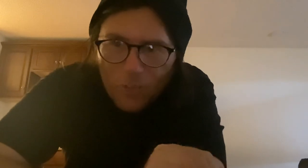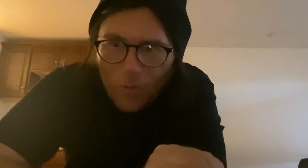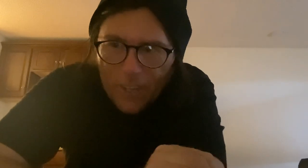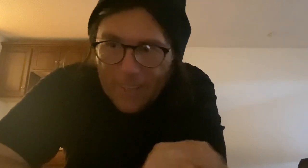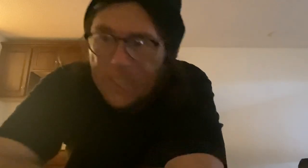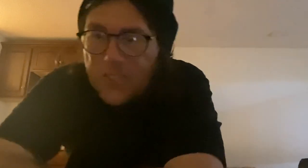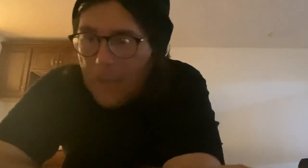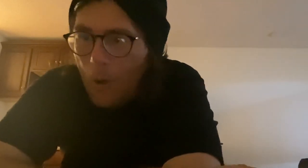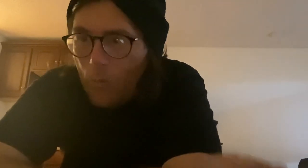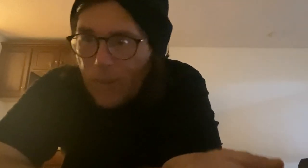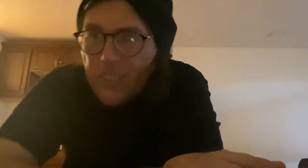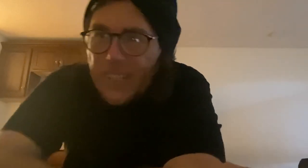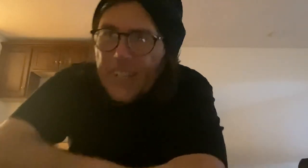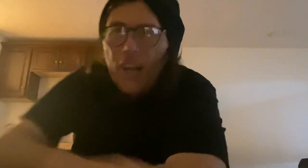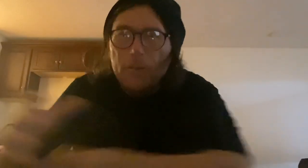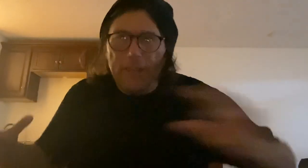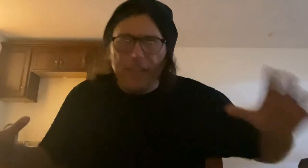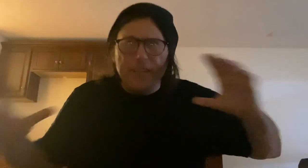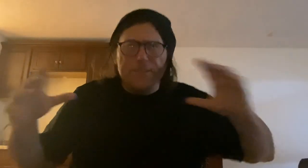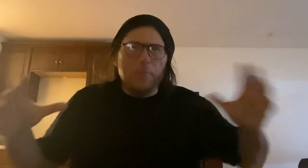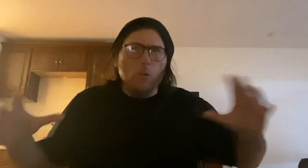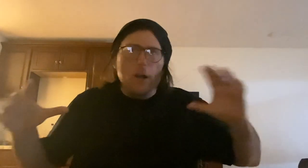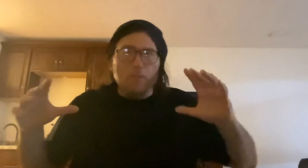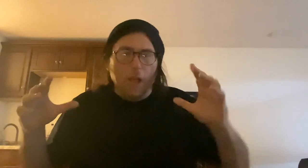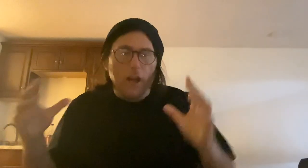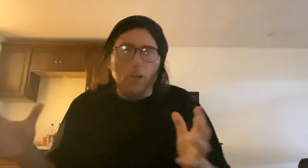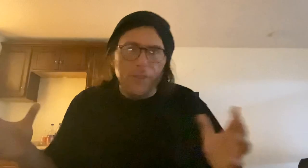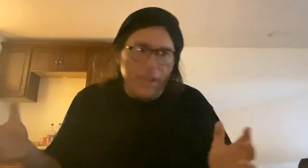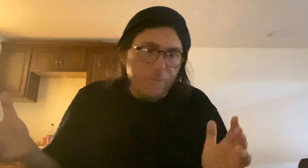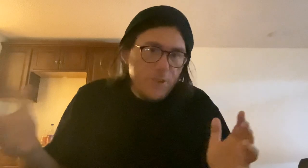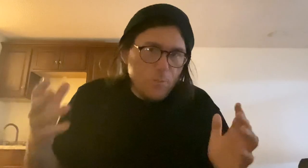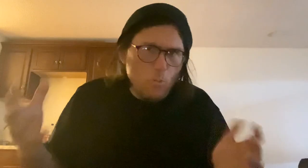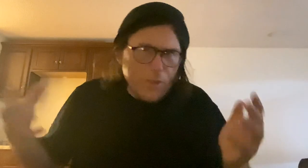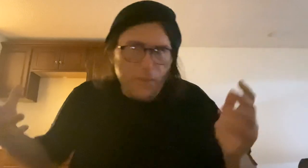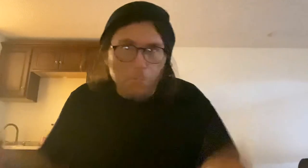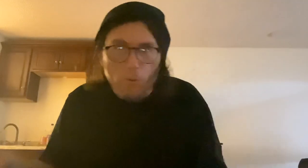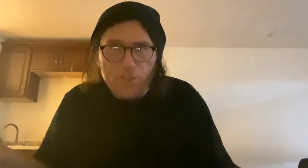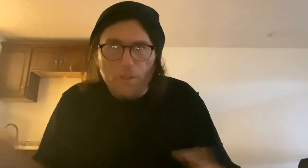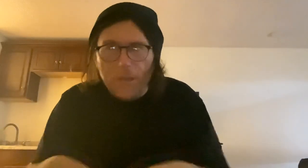create, like, a demo reel of, like, a demo of how they envision what the movie's going to be.